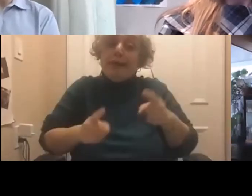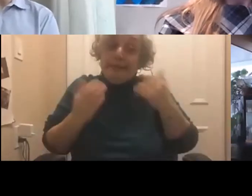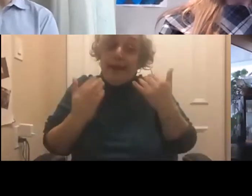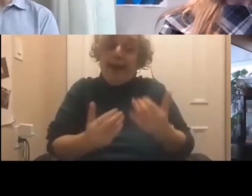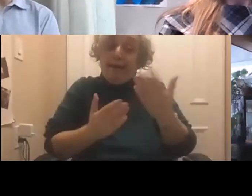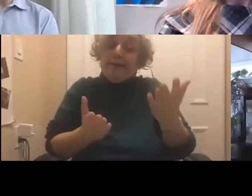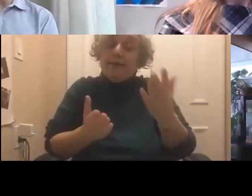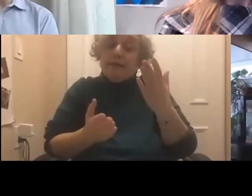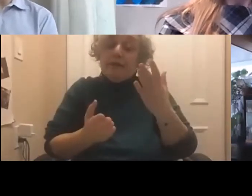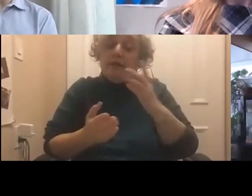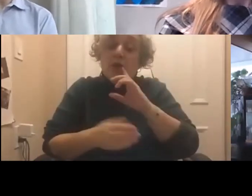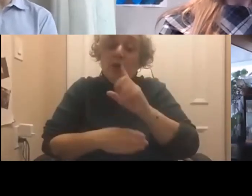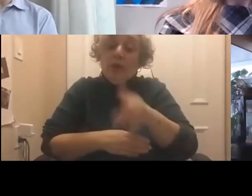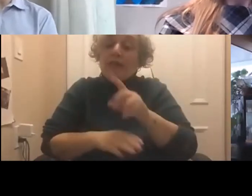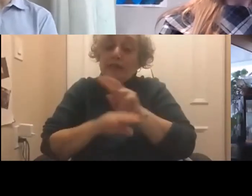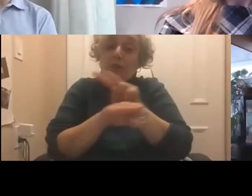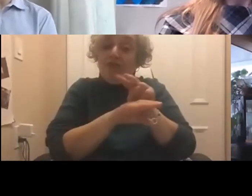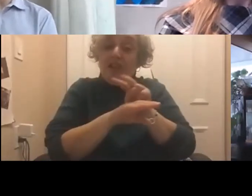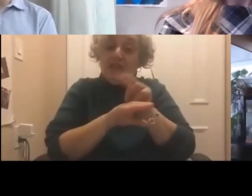Certainly, we've been